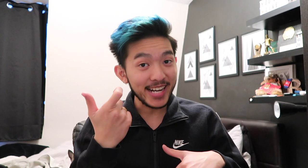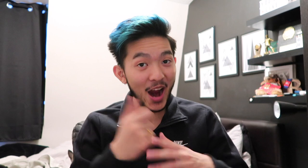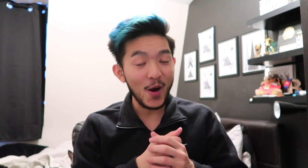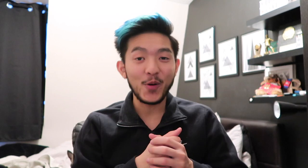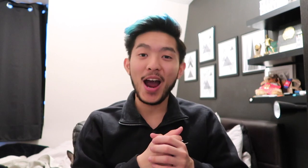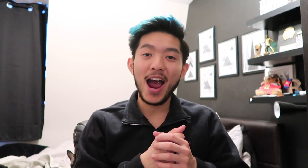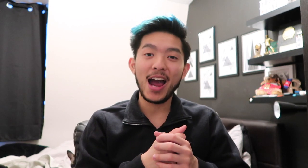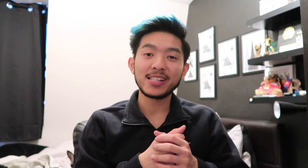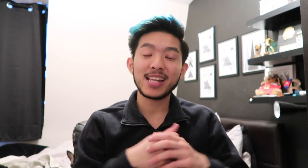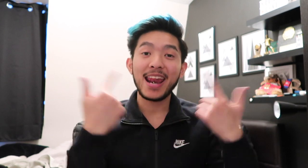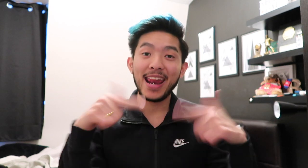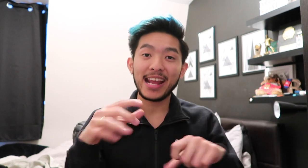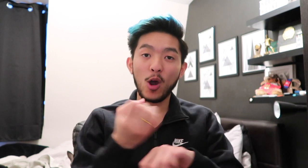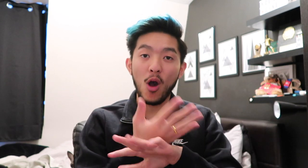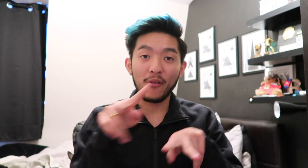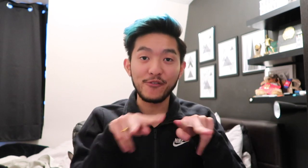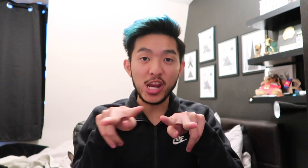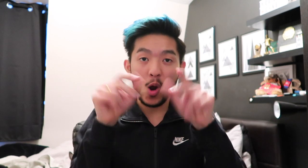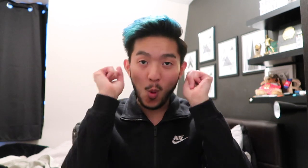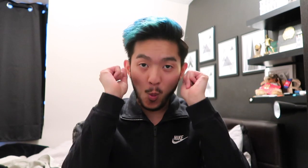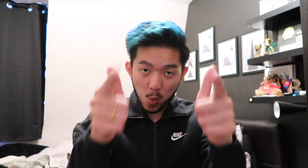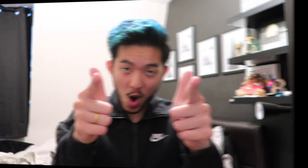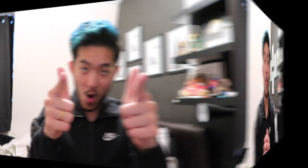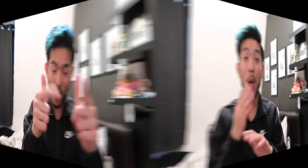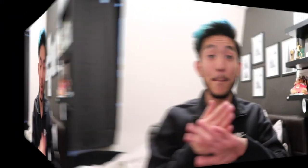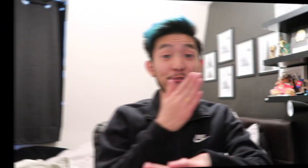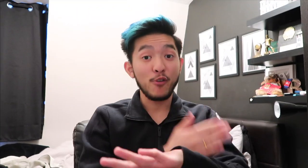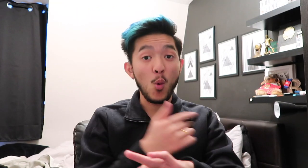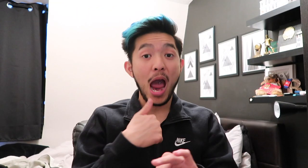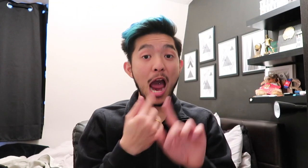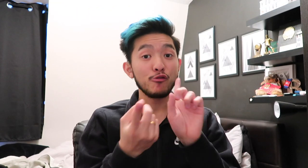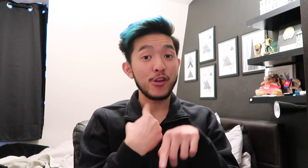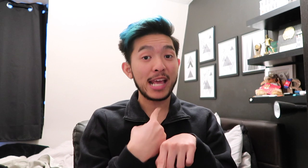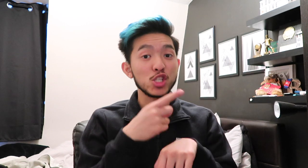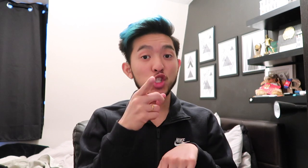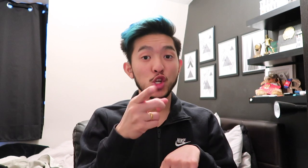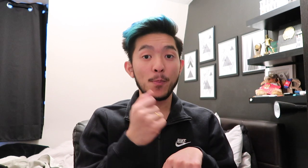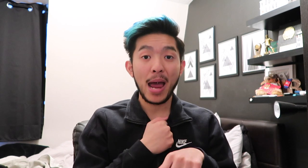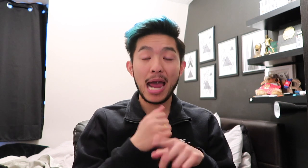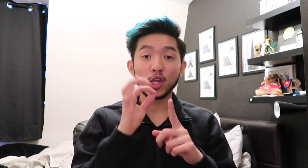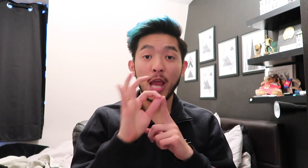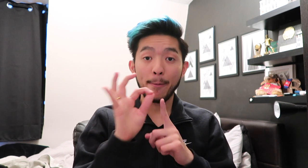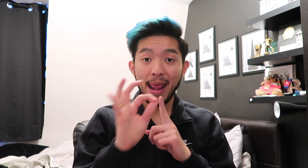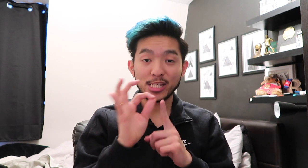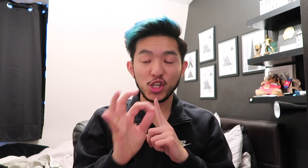out and let's on the video. Woo! Before I finish my application,